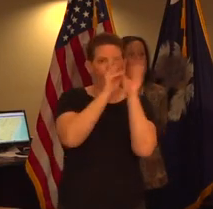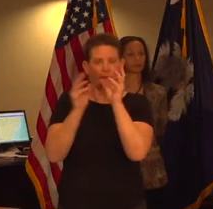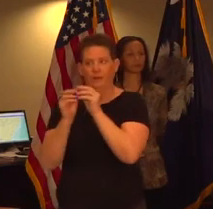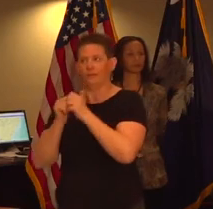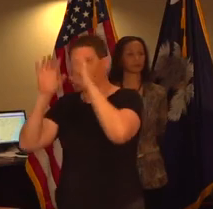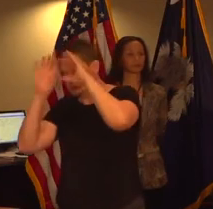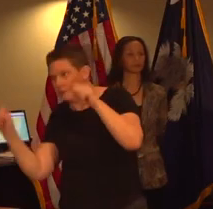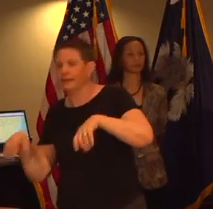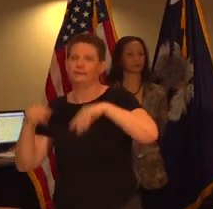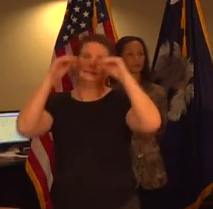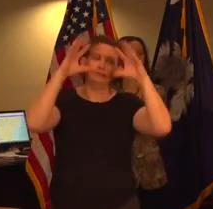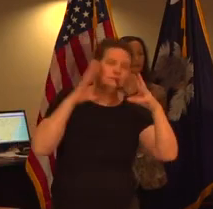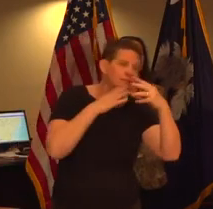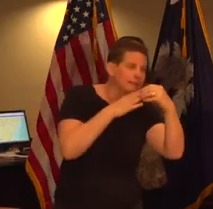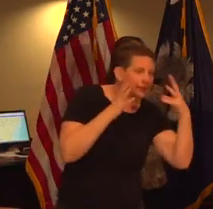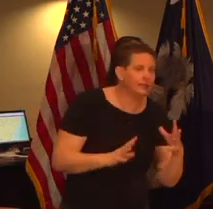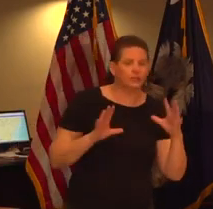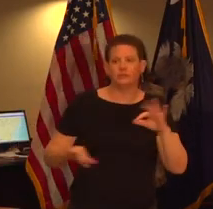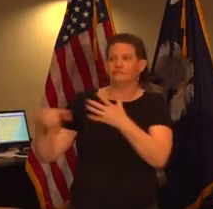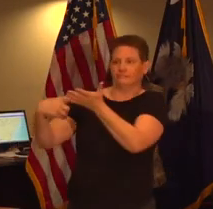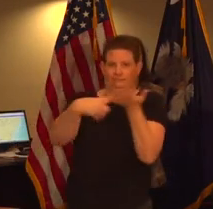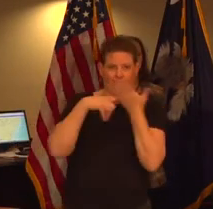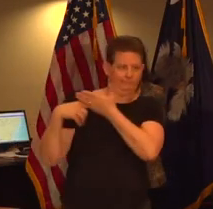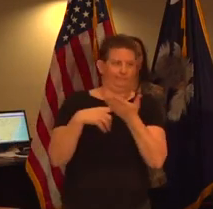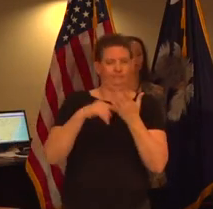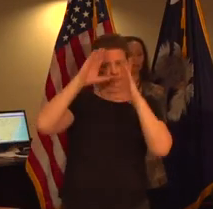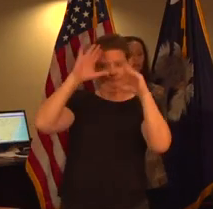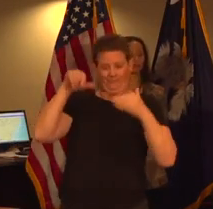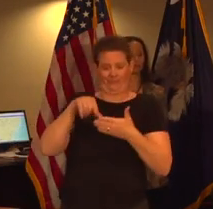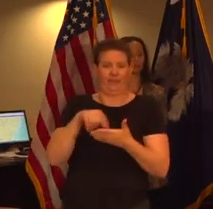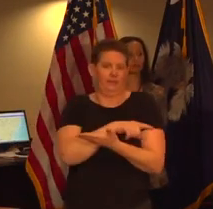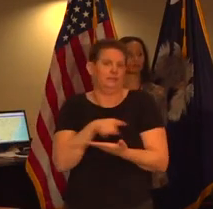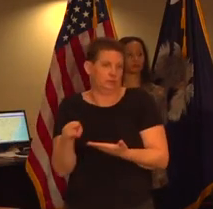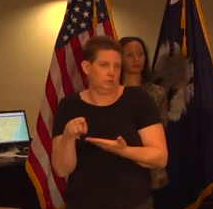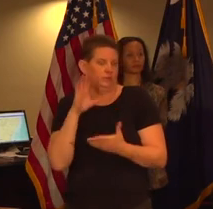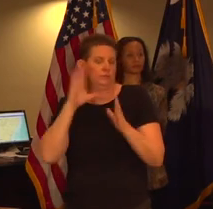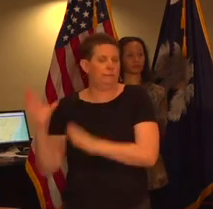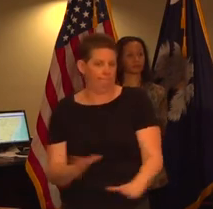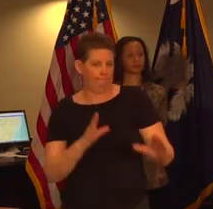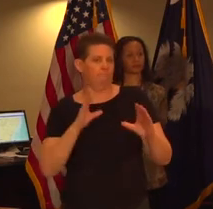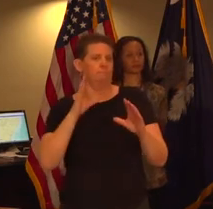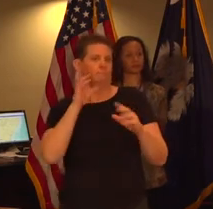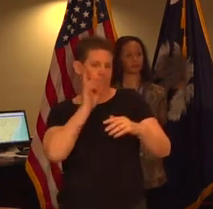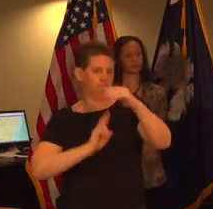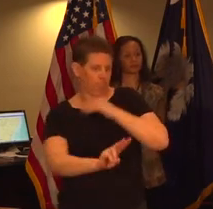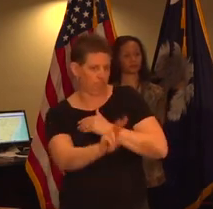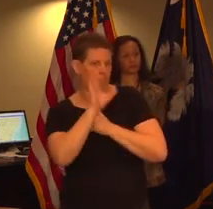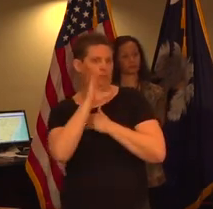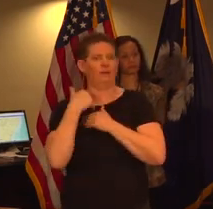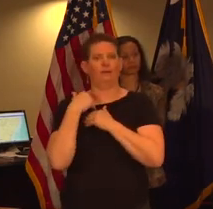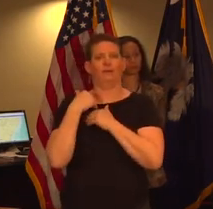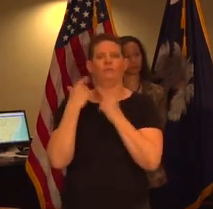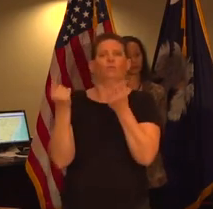superintendents instructional leaders and we anticipate that this week we will be coming out with an action plan on things